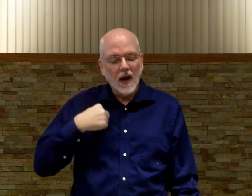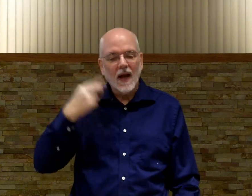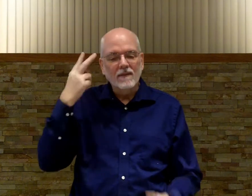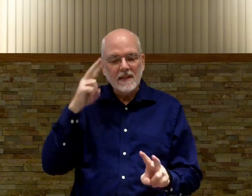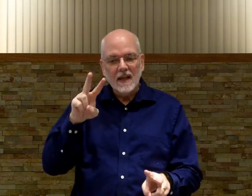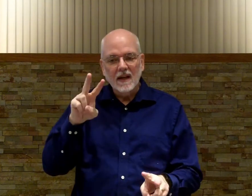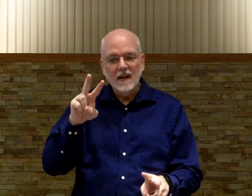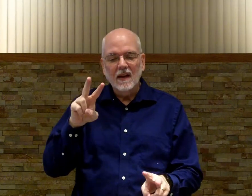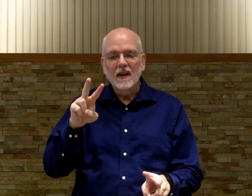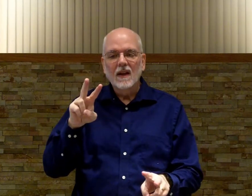i've seen